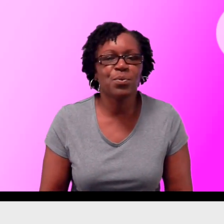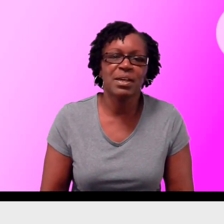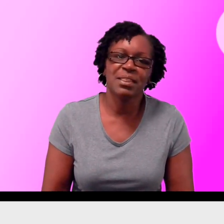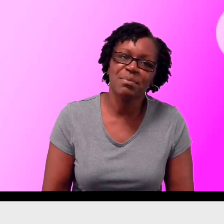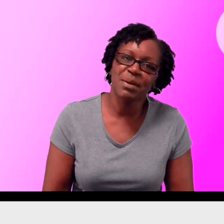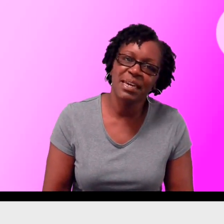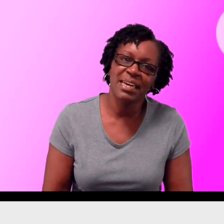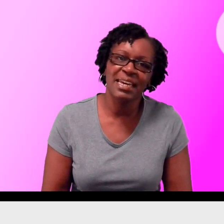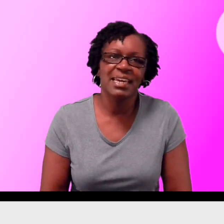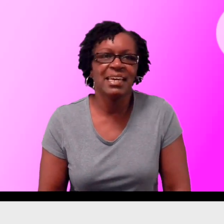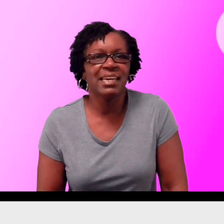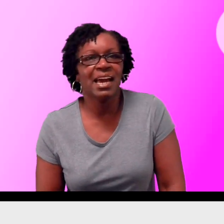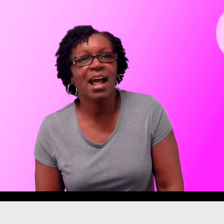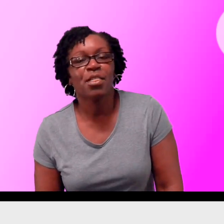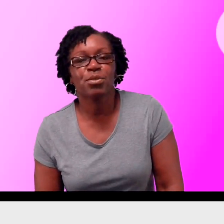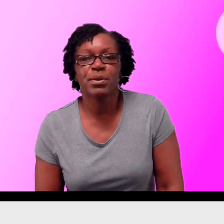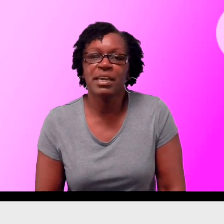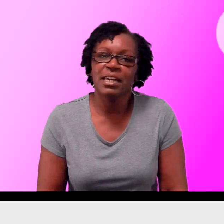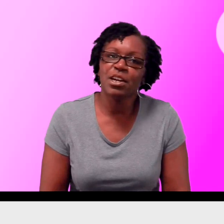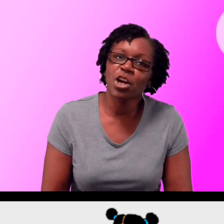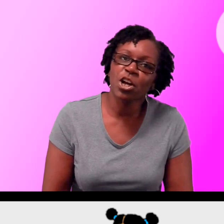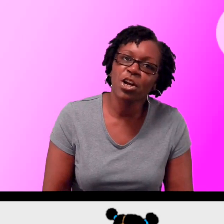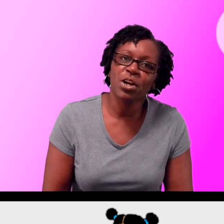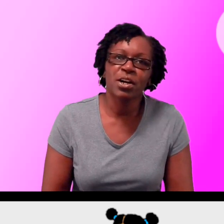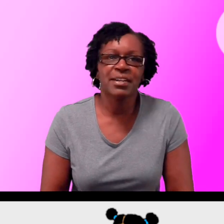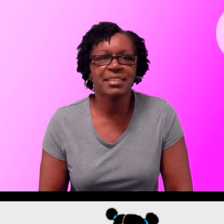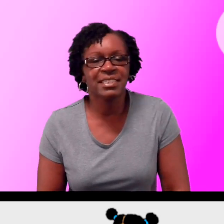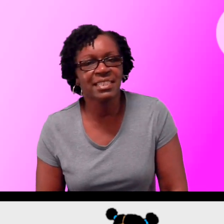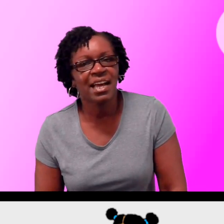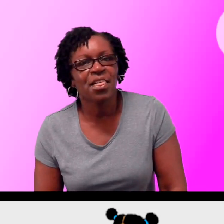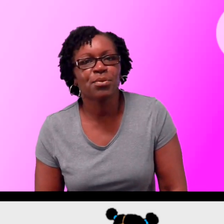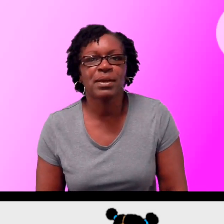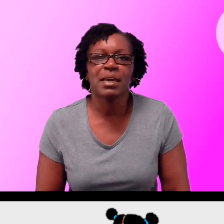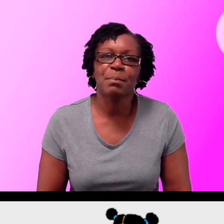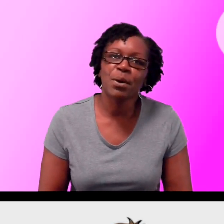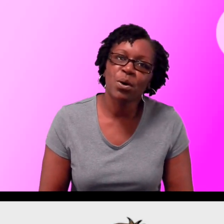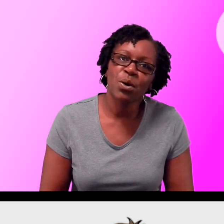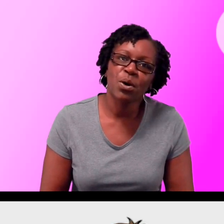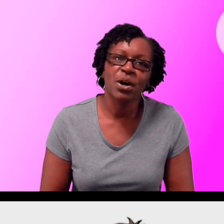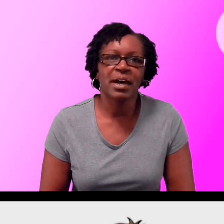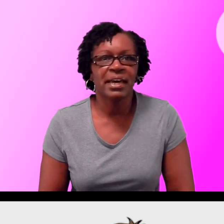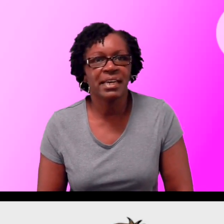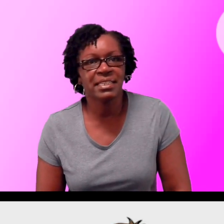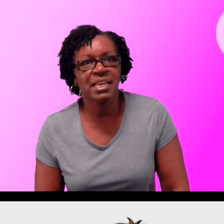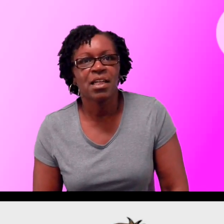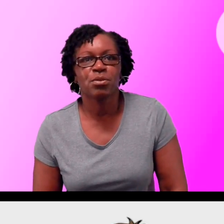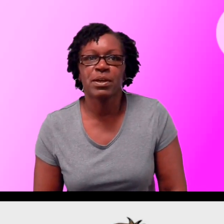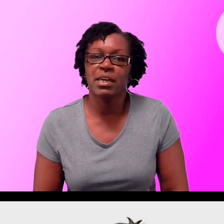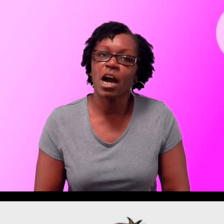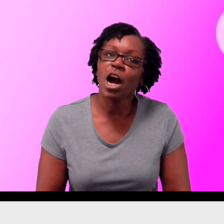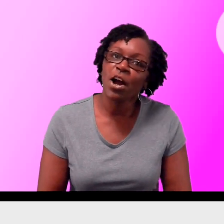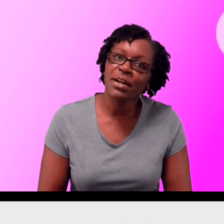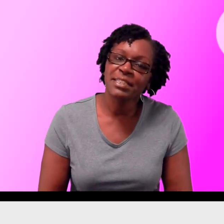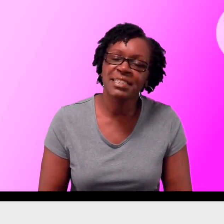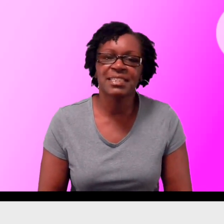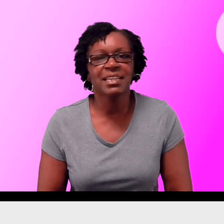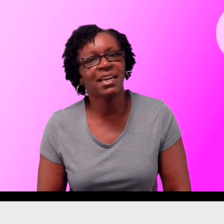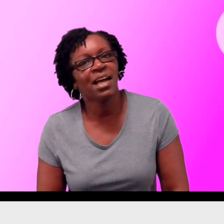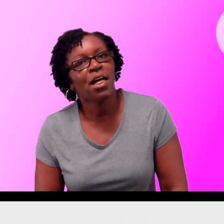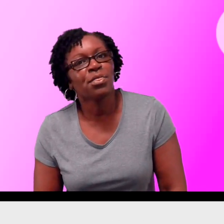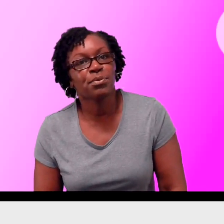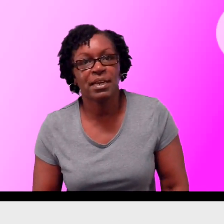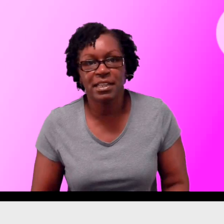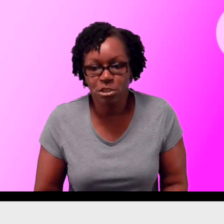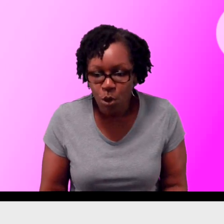count with me. Three girls, three boys, three hearts,